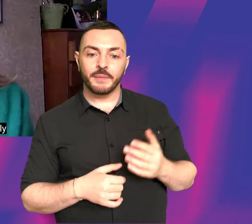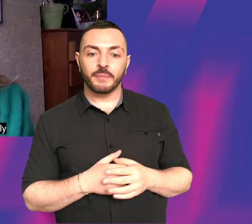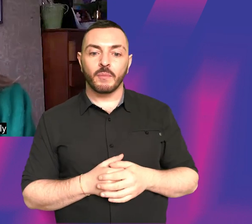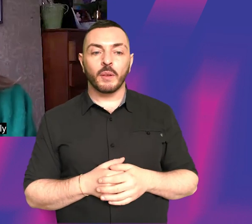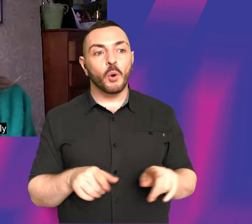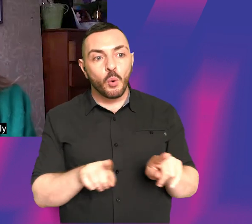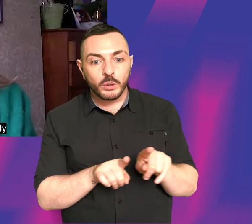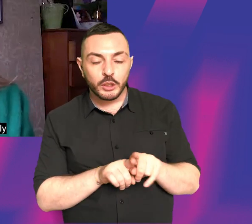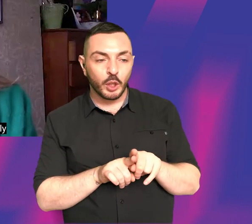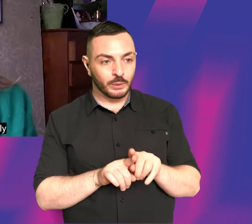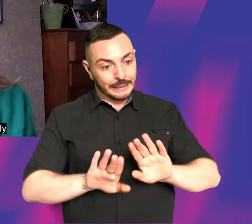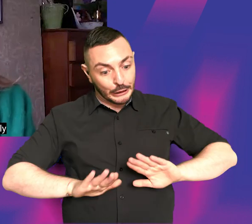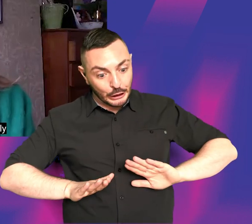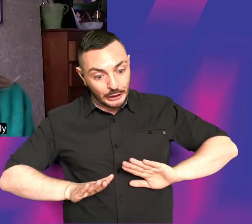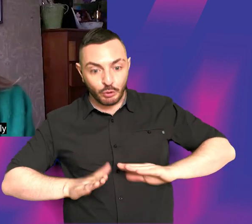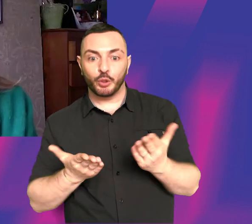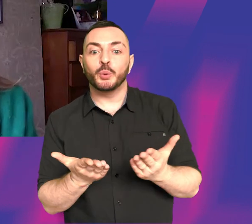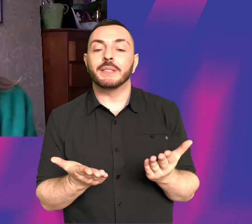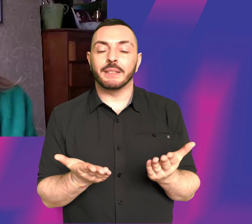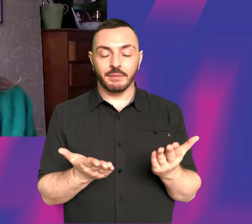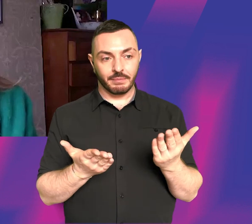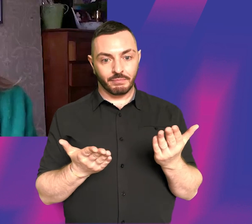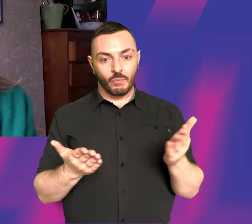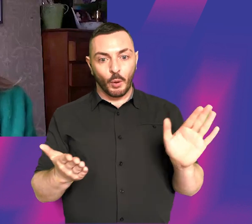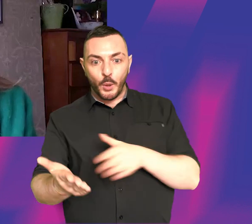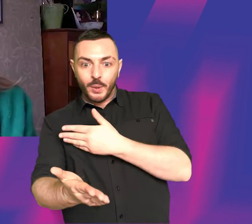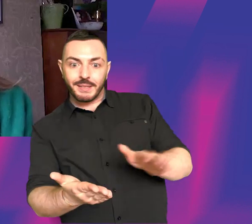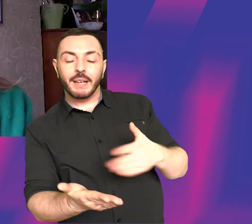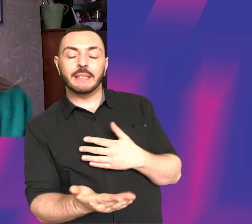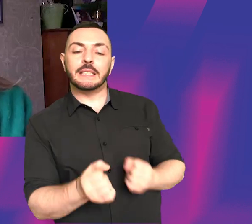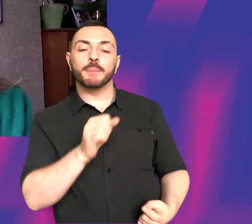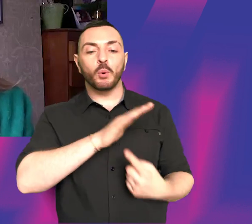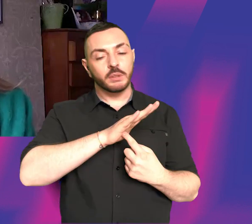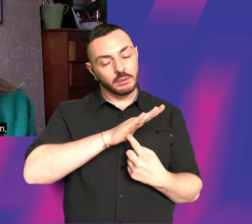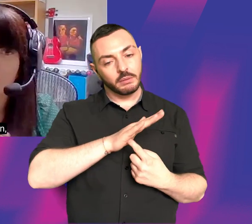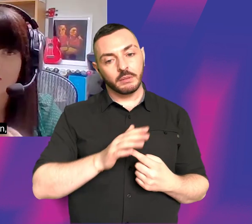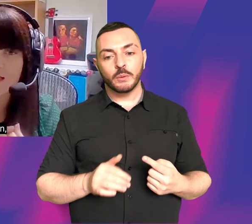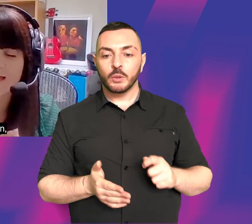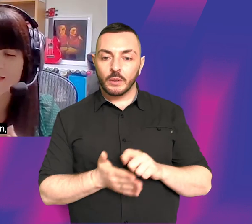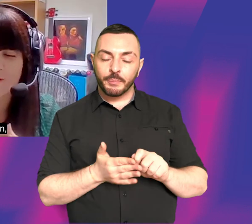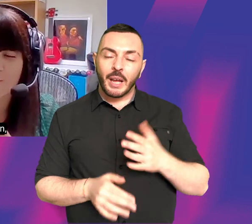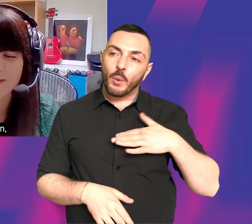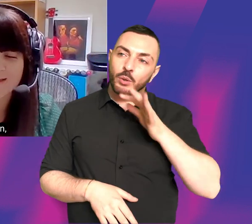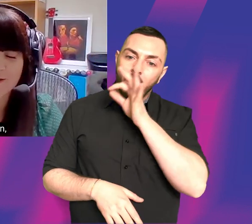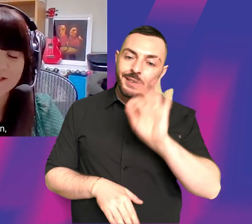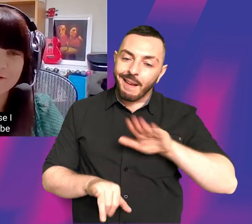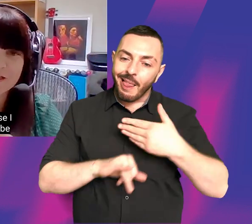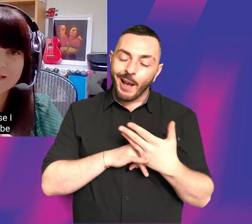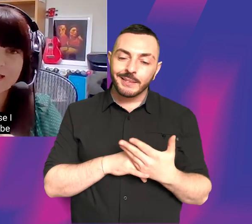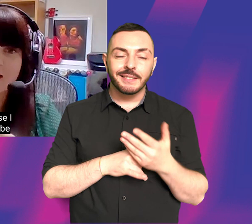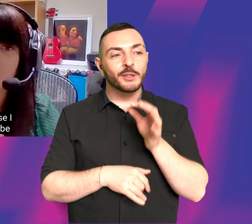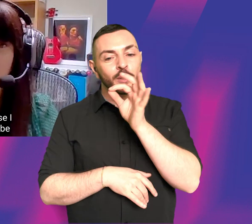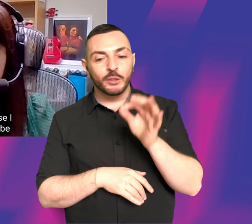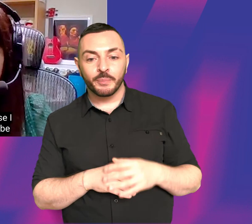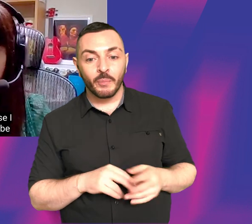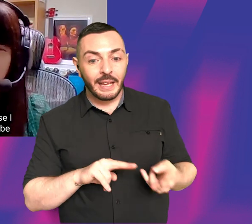the Of introducing music really, really at an early stage when you're when you're writing or thinking about your ideas. I wanted to ask you one last question, which